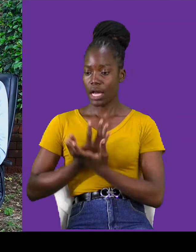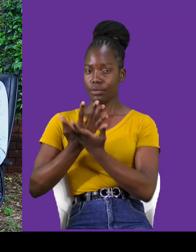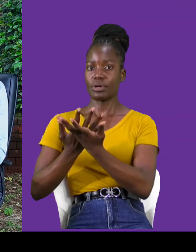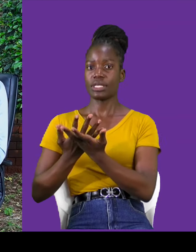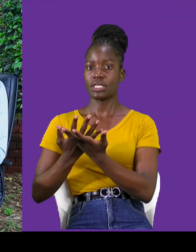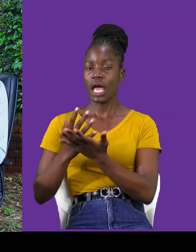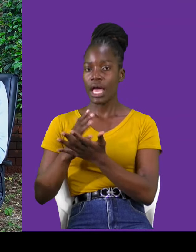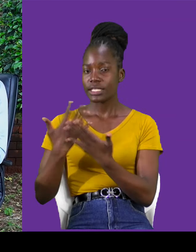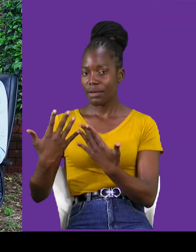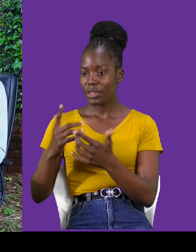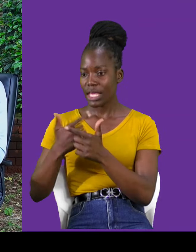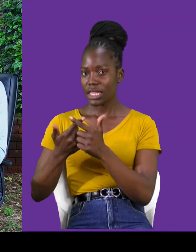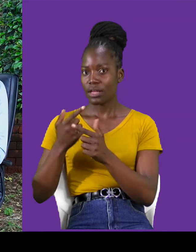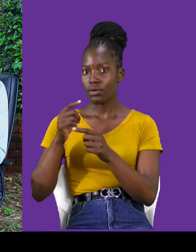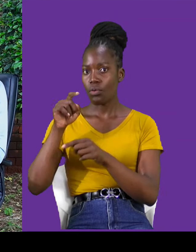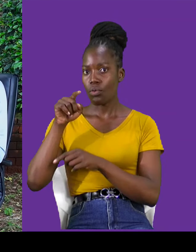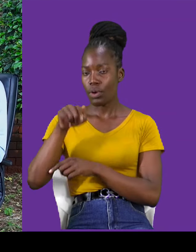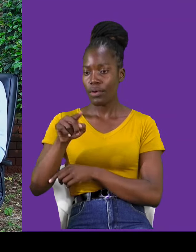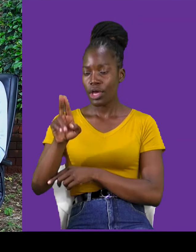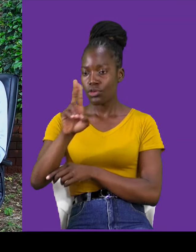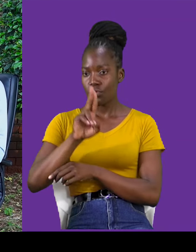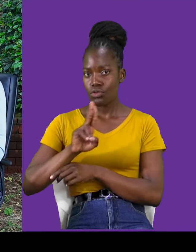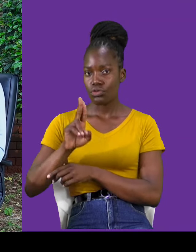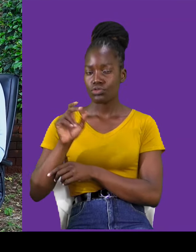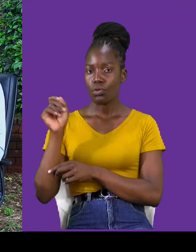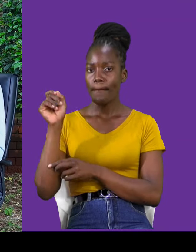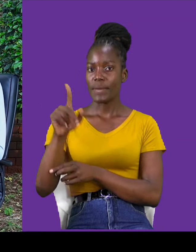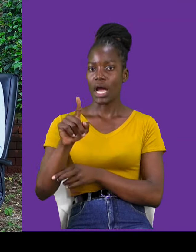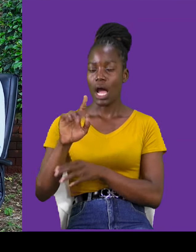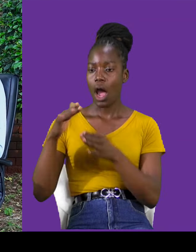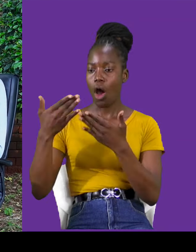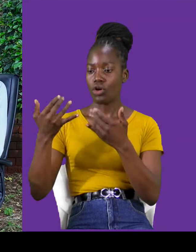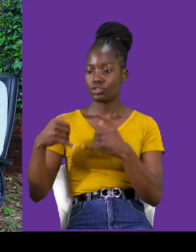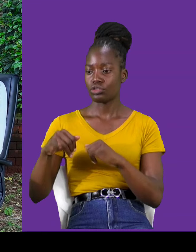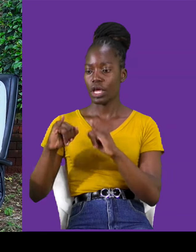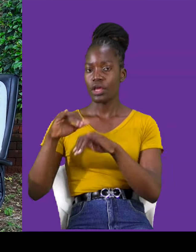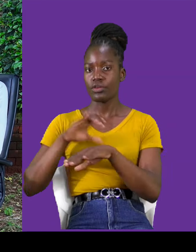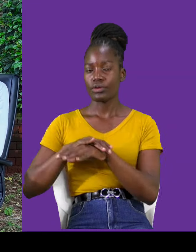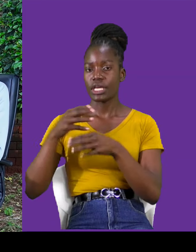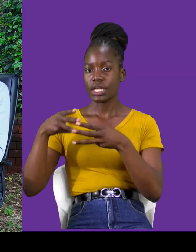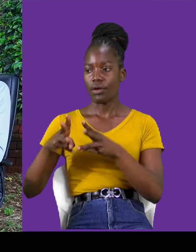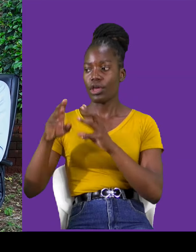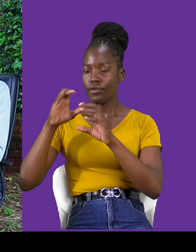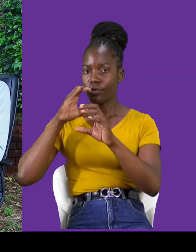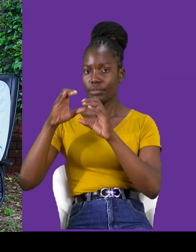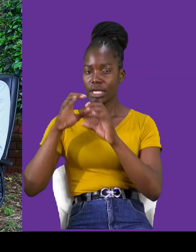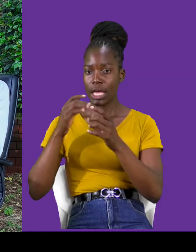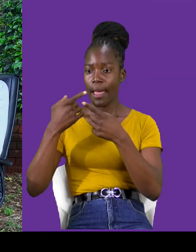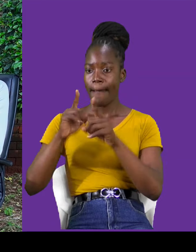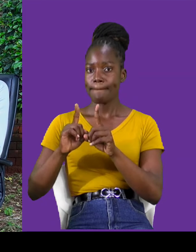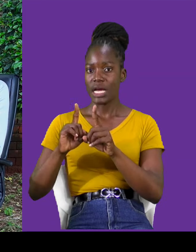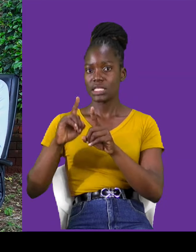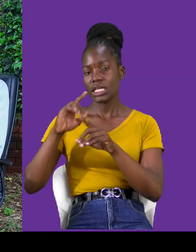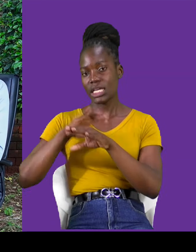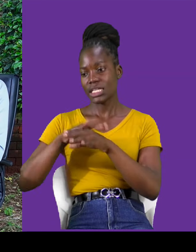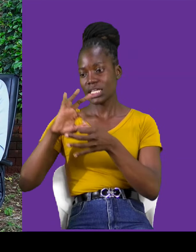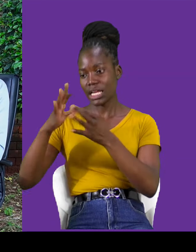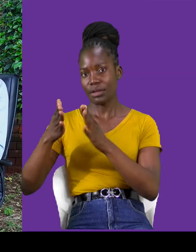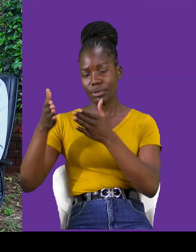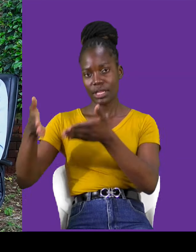use that phone to text back, or just try to find a way of communicating. But finding an interpreter there. So, unajua watu